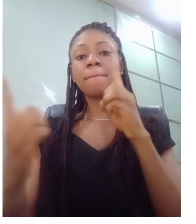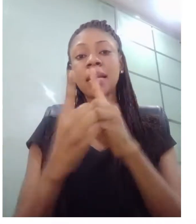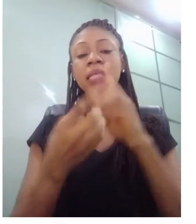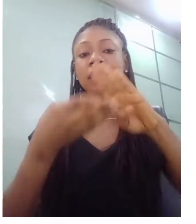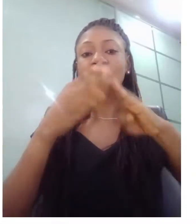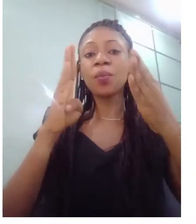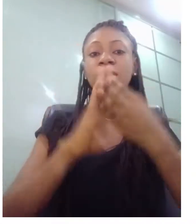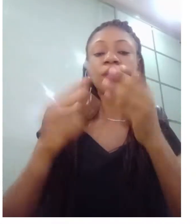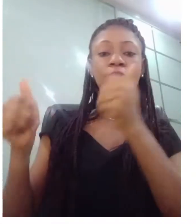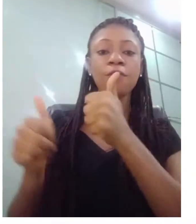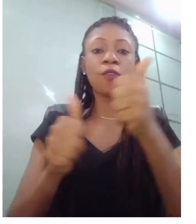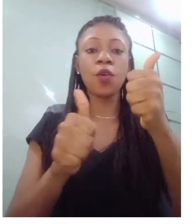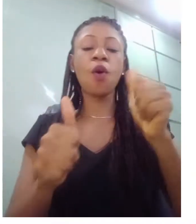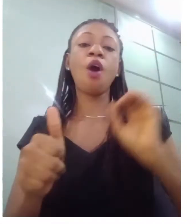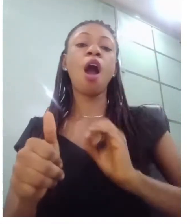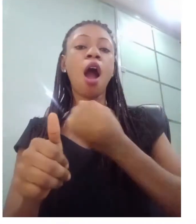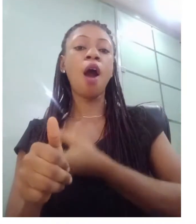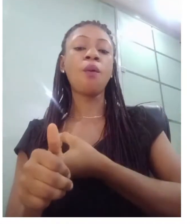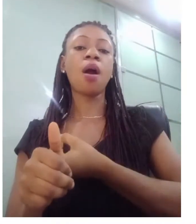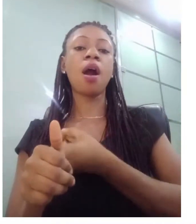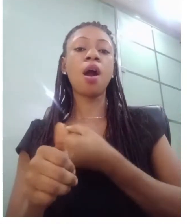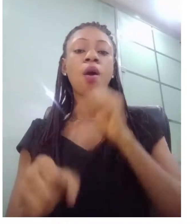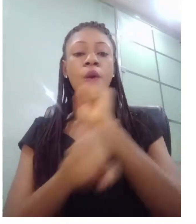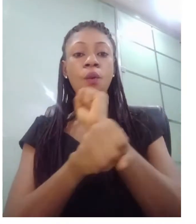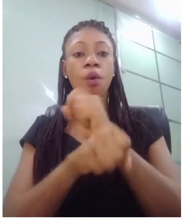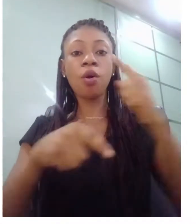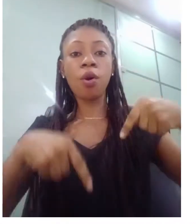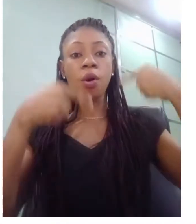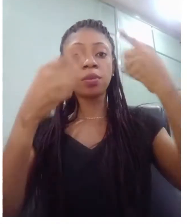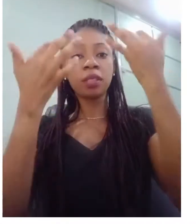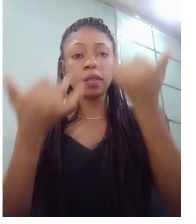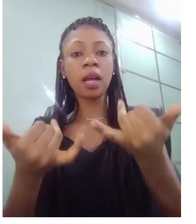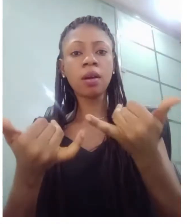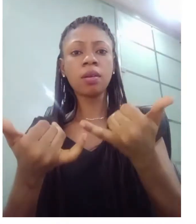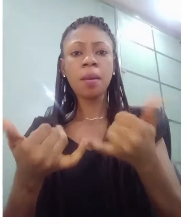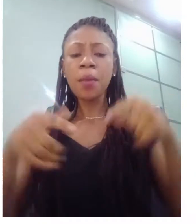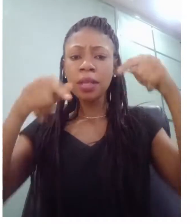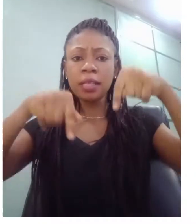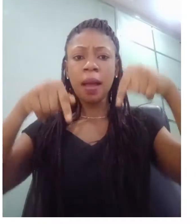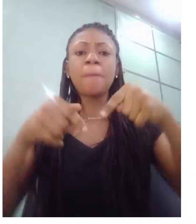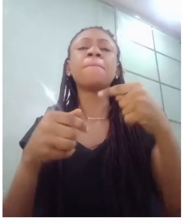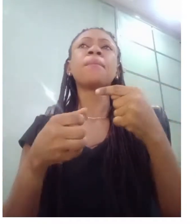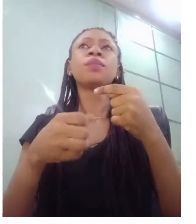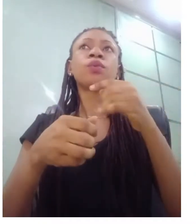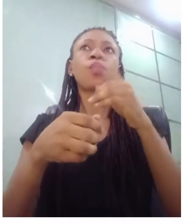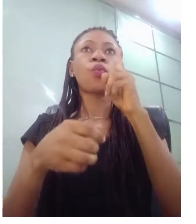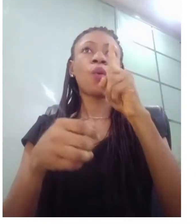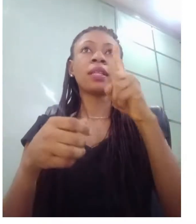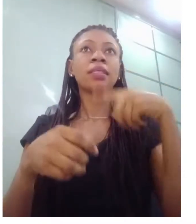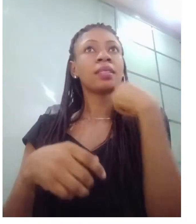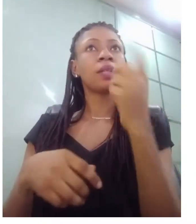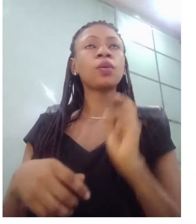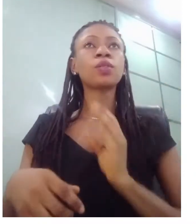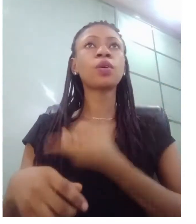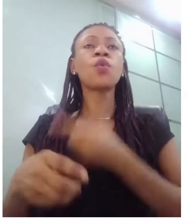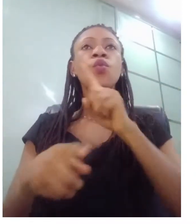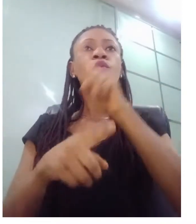recently one of them was like when are you going to talk about our sign language and i was so touched by that